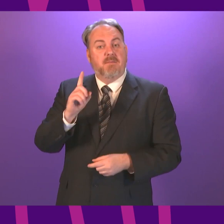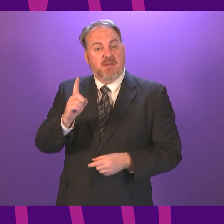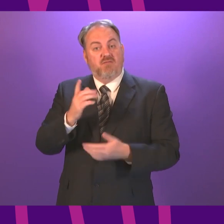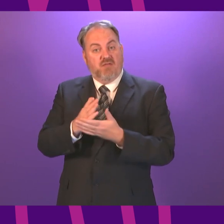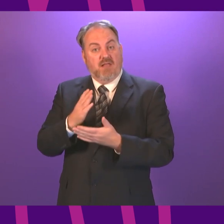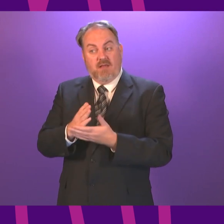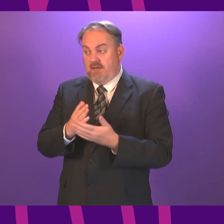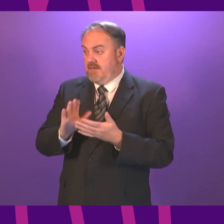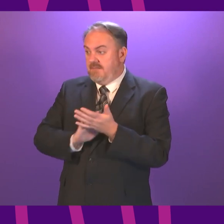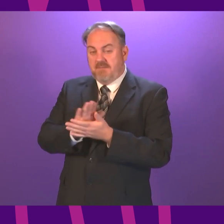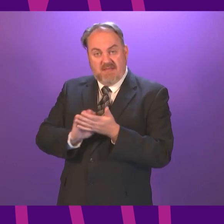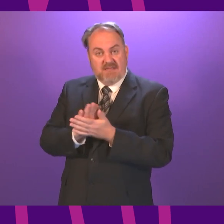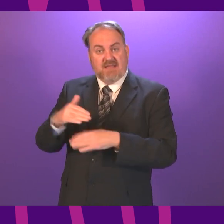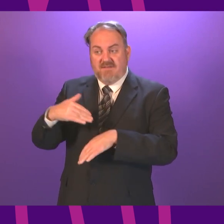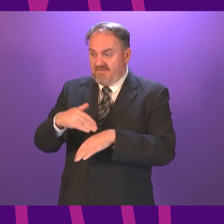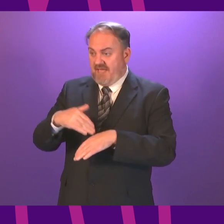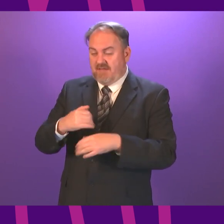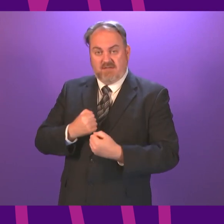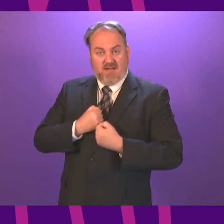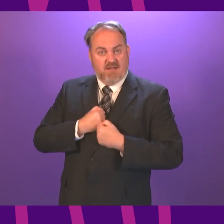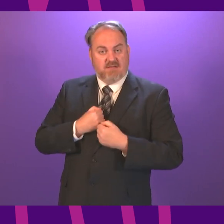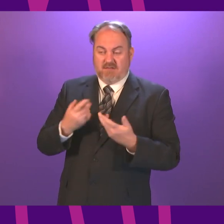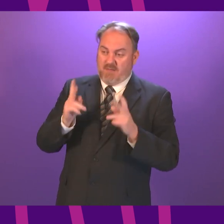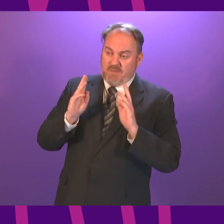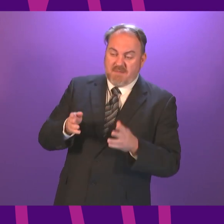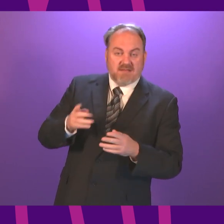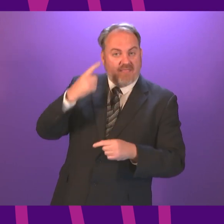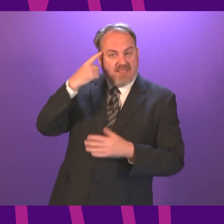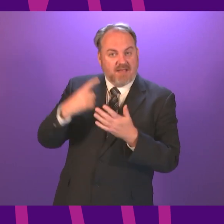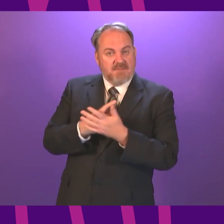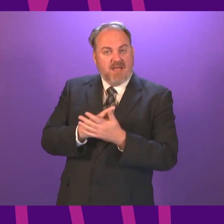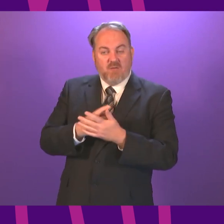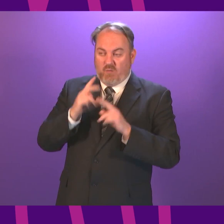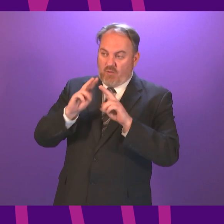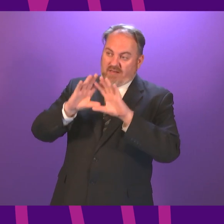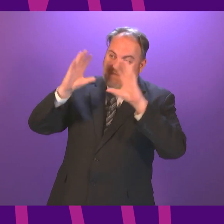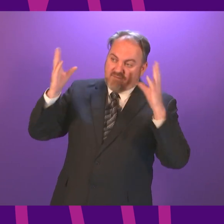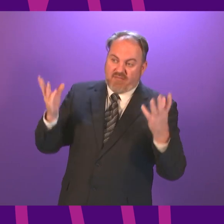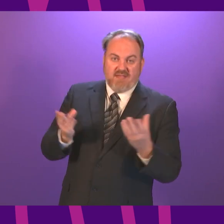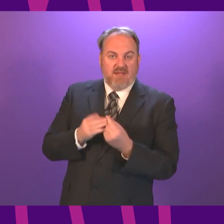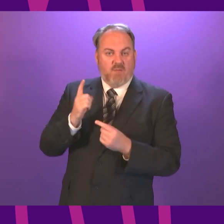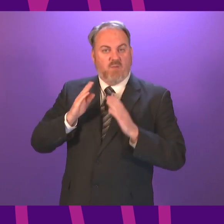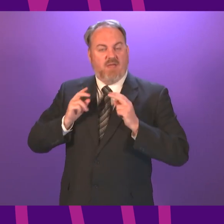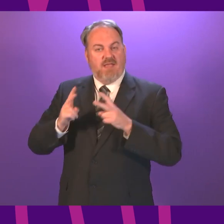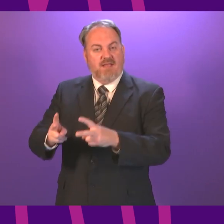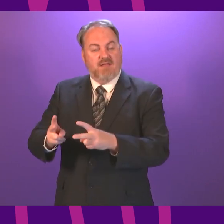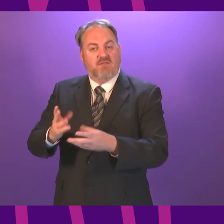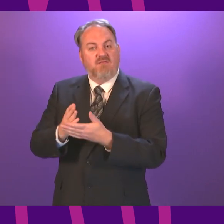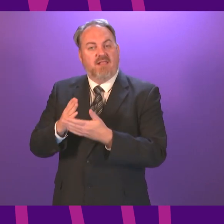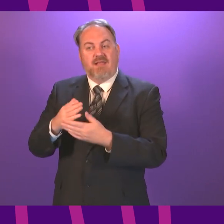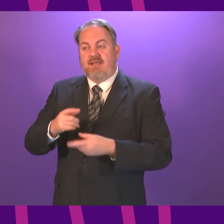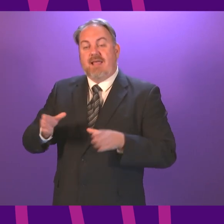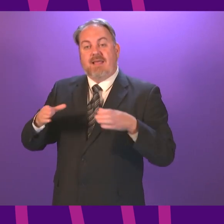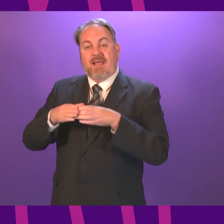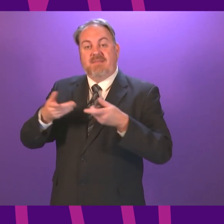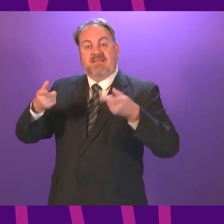aspect of what we do and we need to see them in that holistic way It is, for example, why I have appointed a cabinet secretary for net zero,